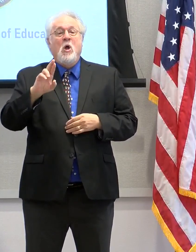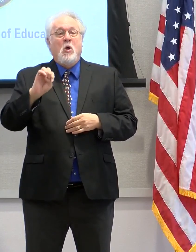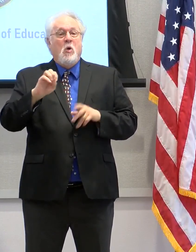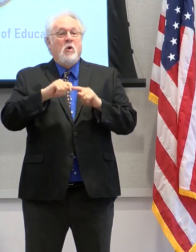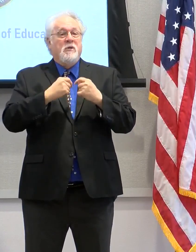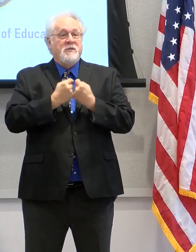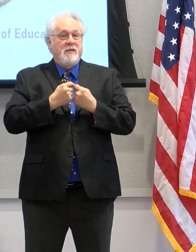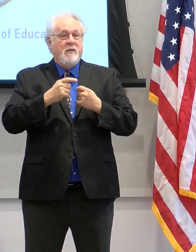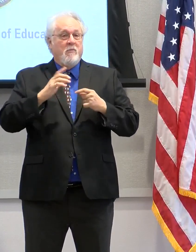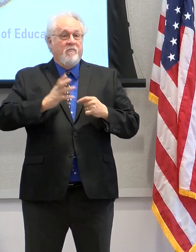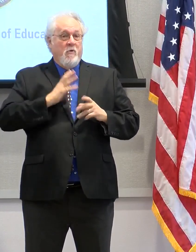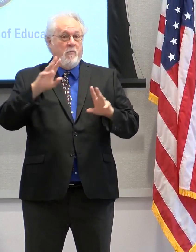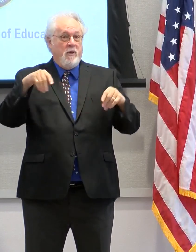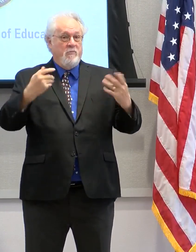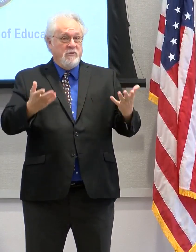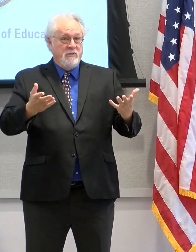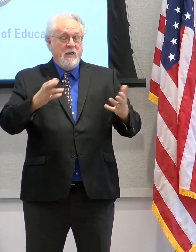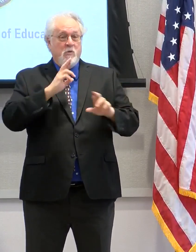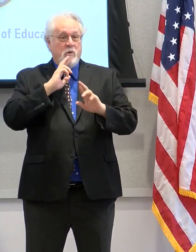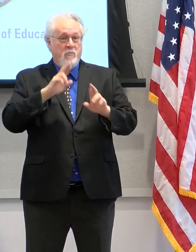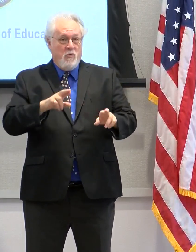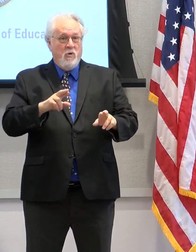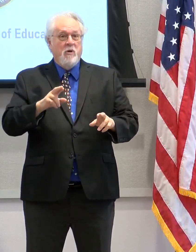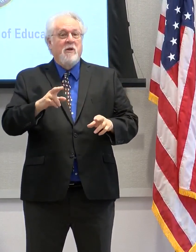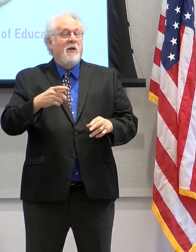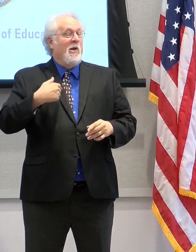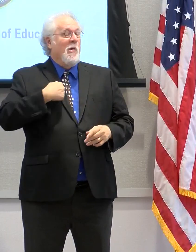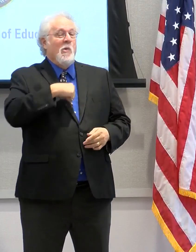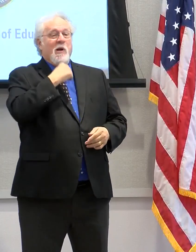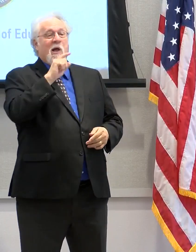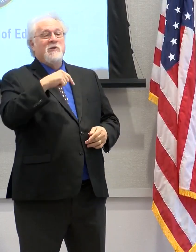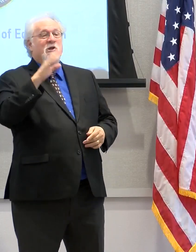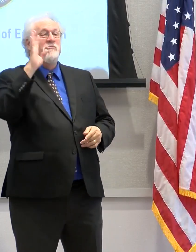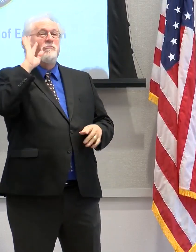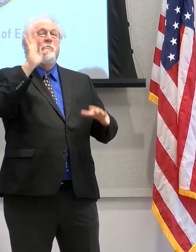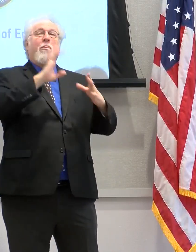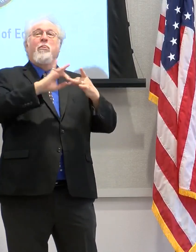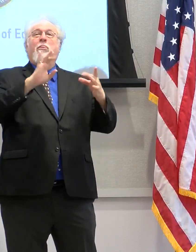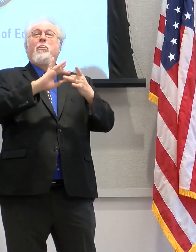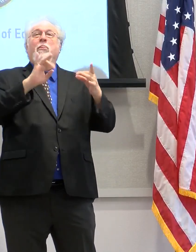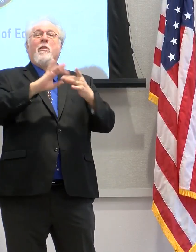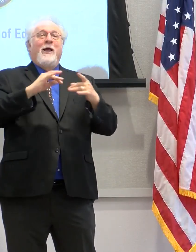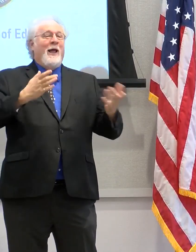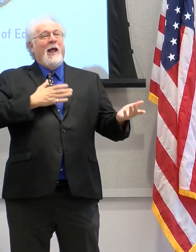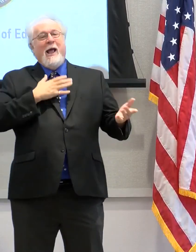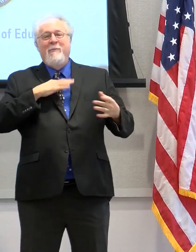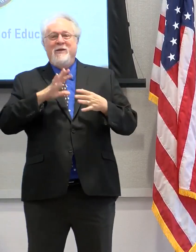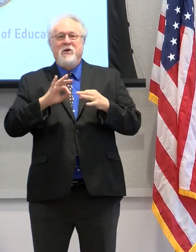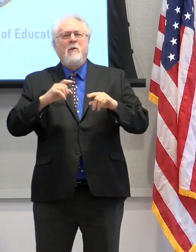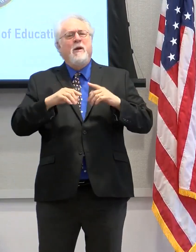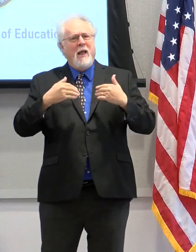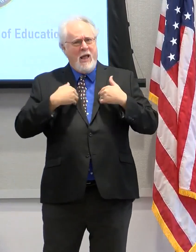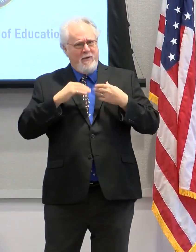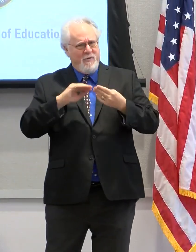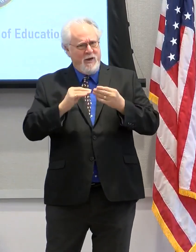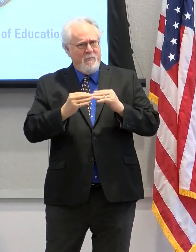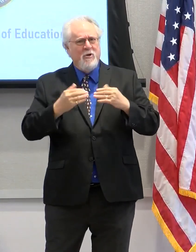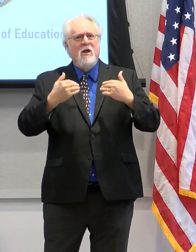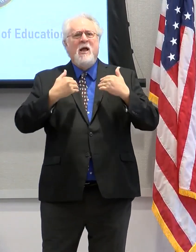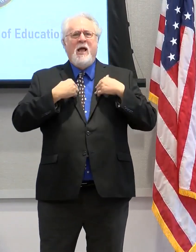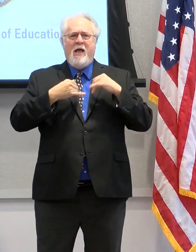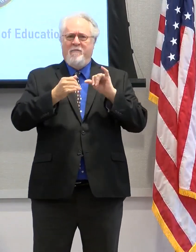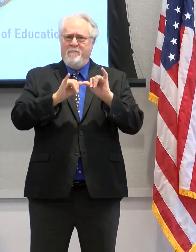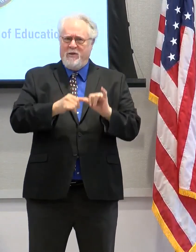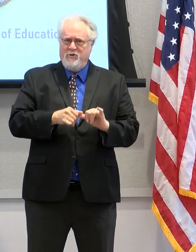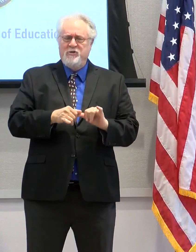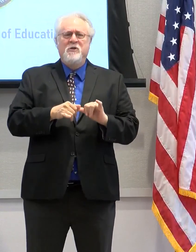formally present the report so that you know that we're not just talking, uh, happy talk, but we've got good numbers. We have metrics